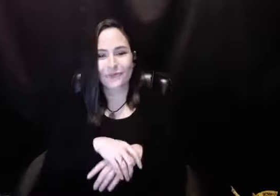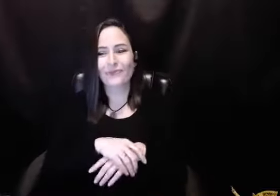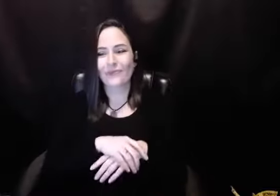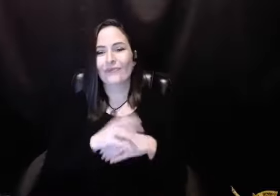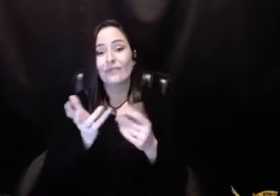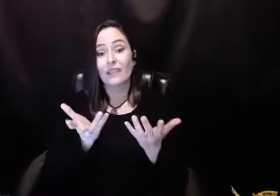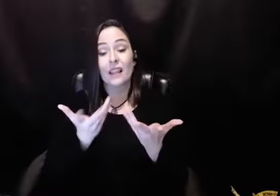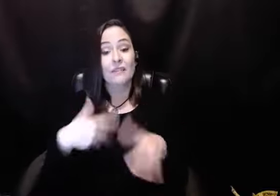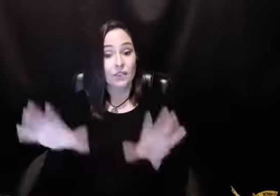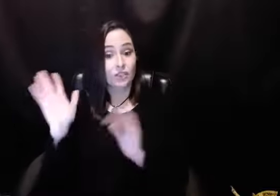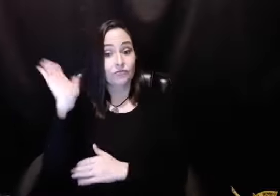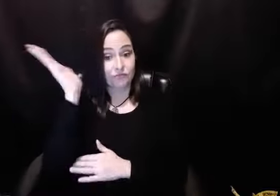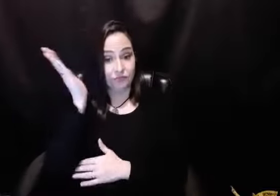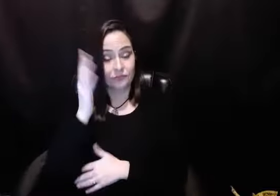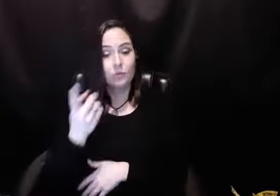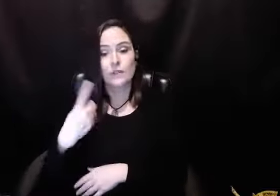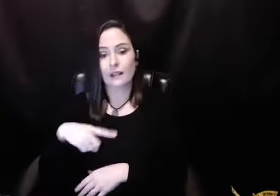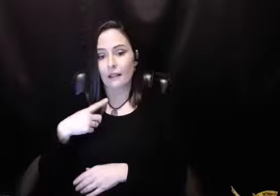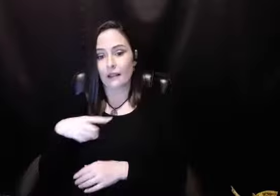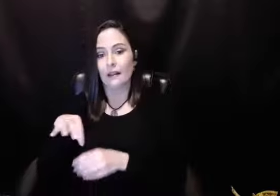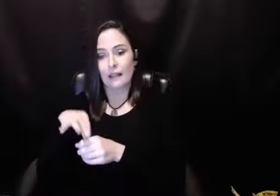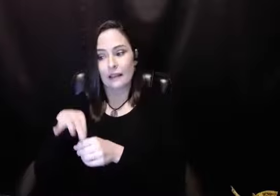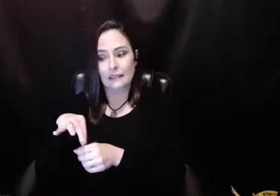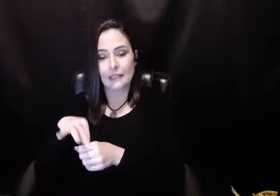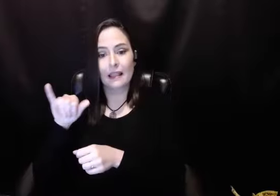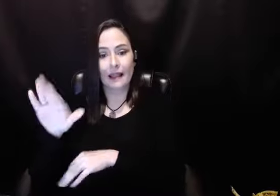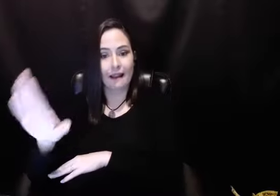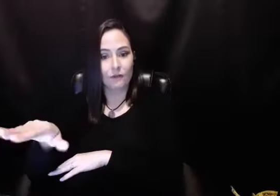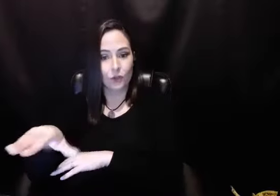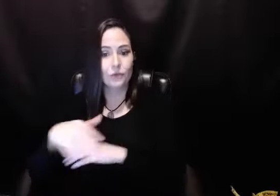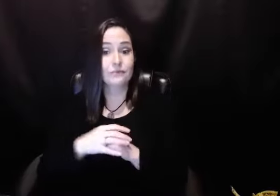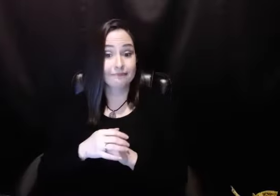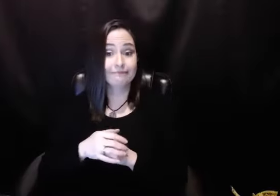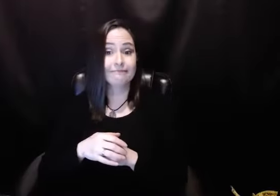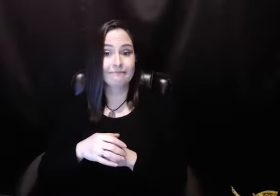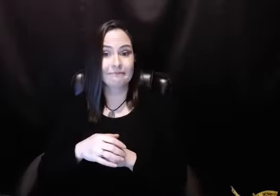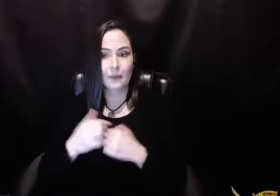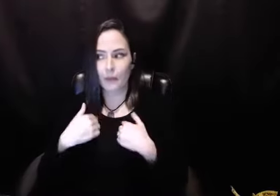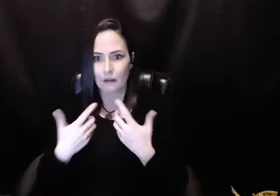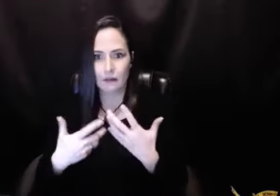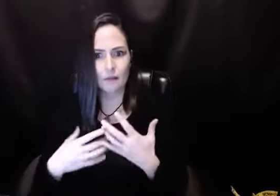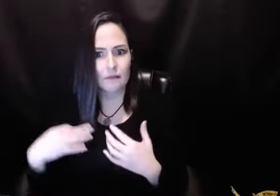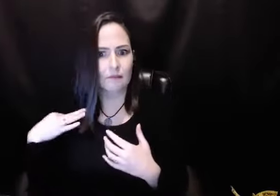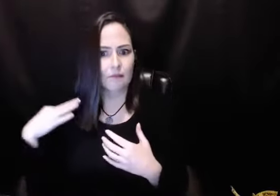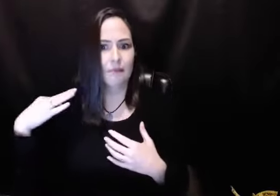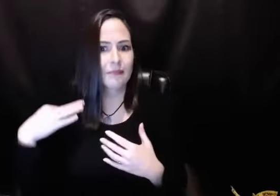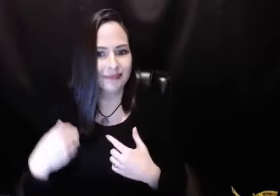share. Everybody laughed, kind of like many of you did. After I talked, a delegate elected that